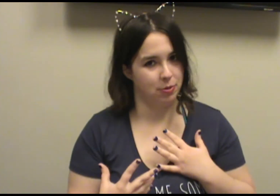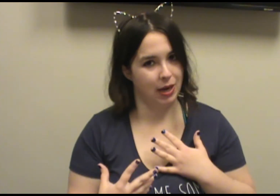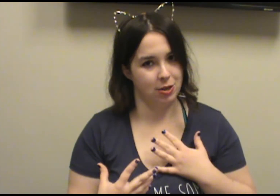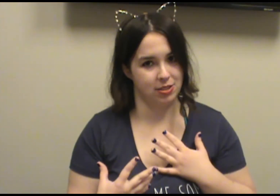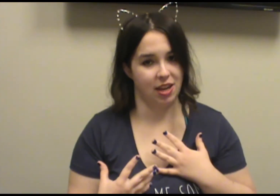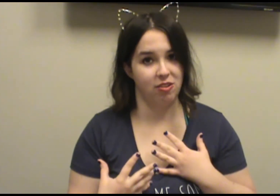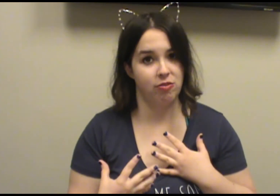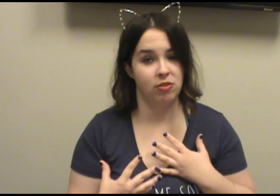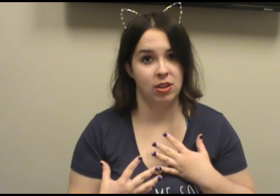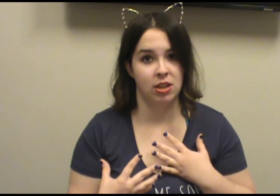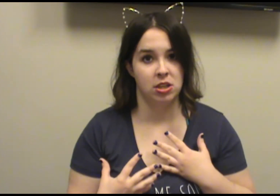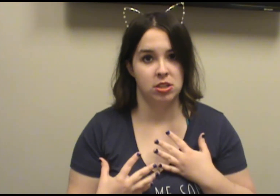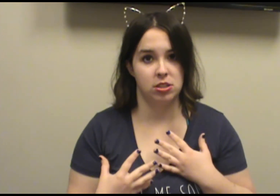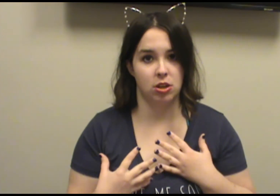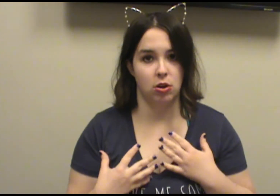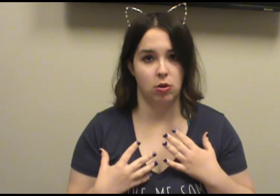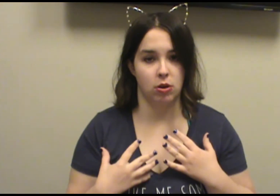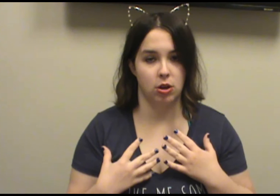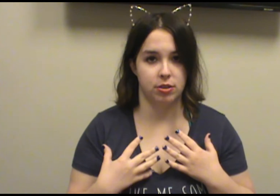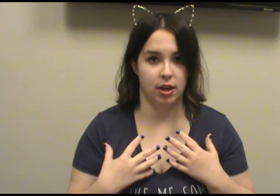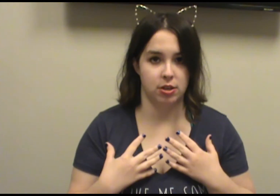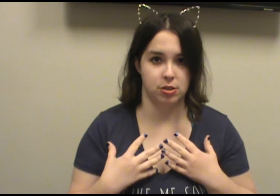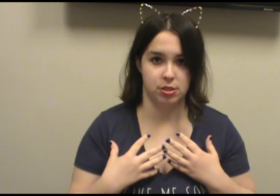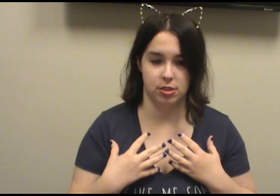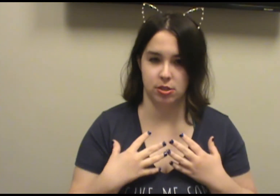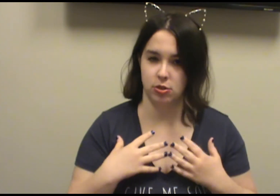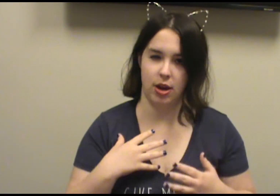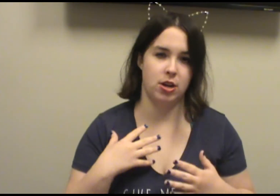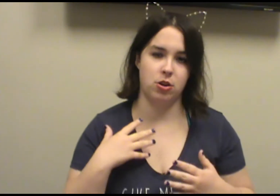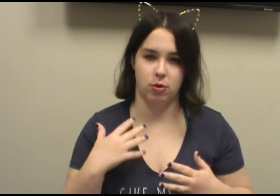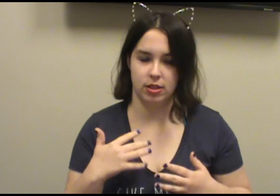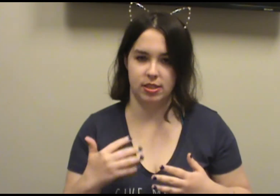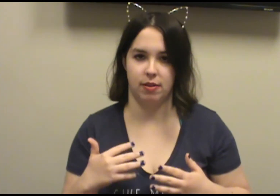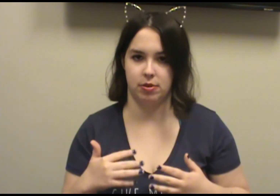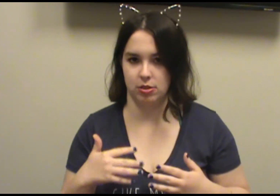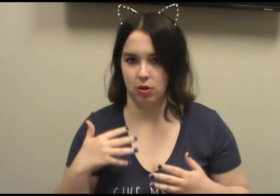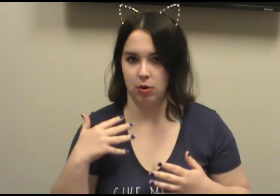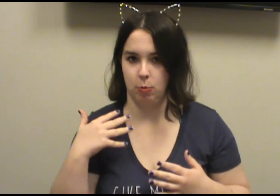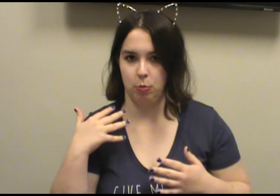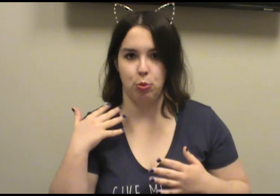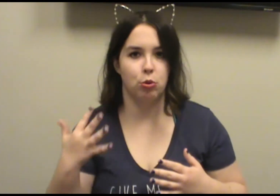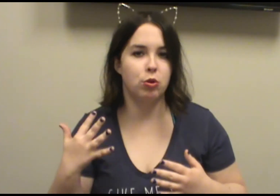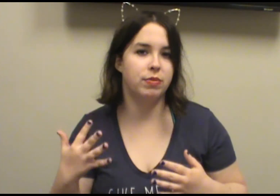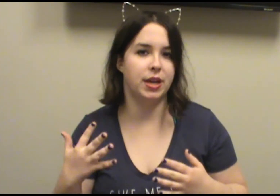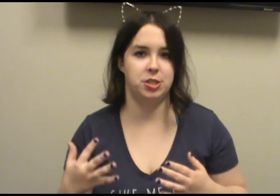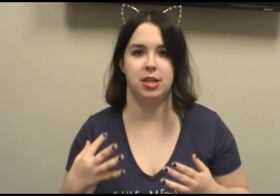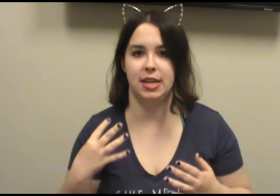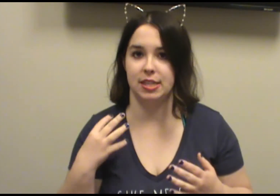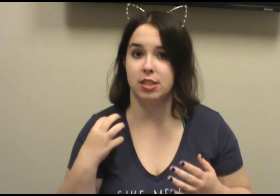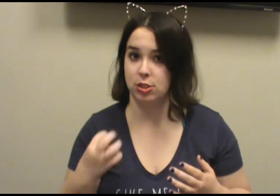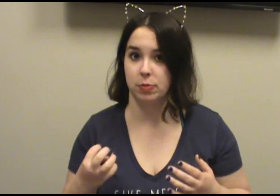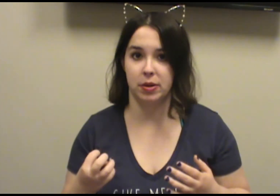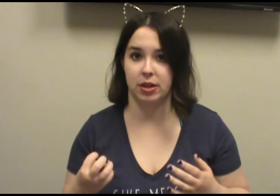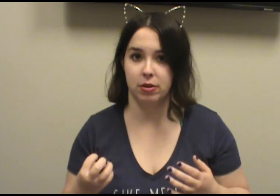quite herself, so her daughter's trying to do all this stuff to sort of prove that she is a superhero,